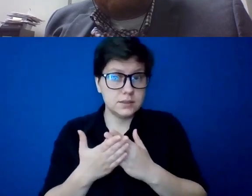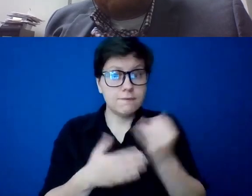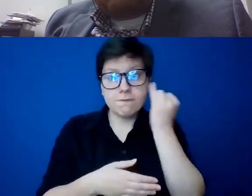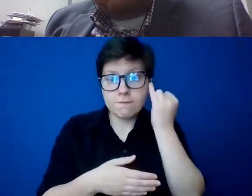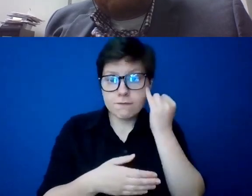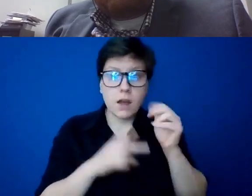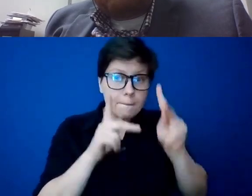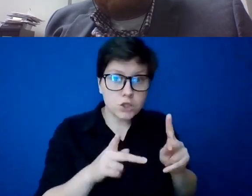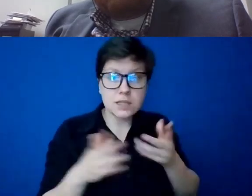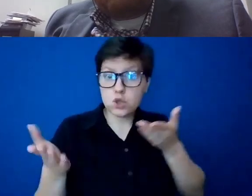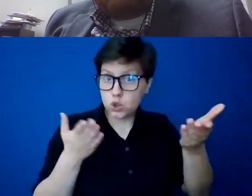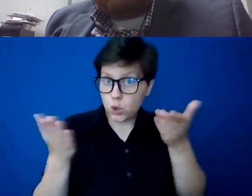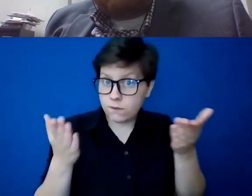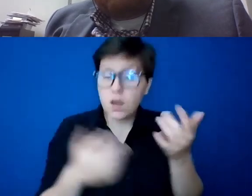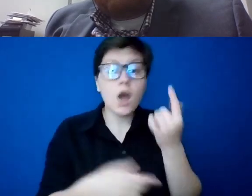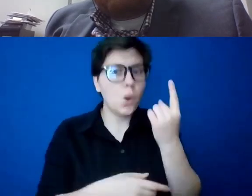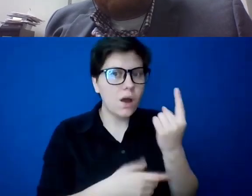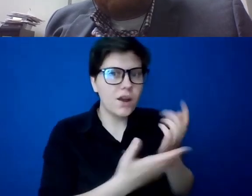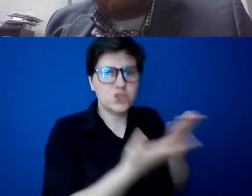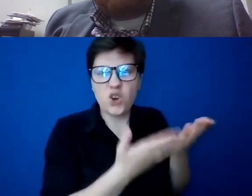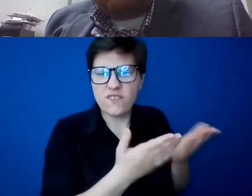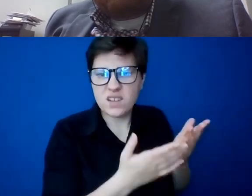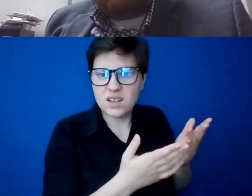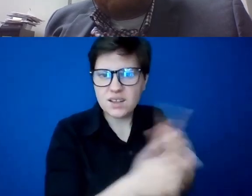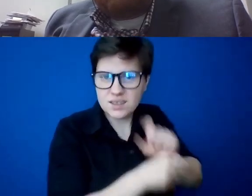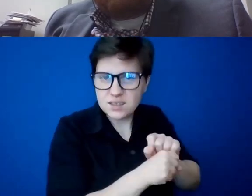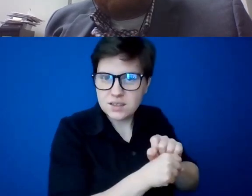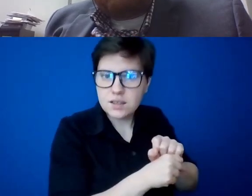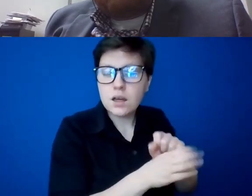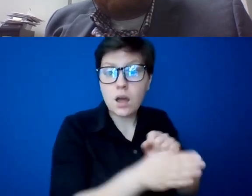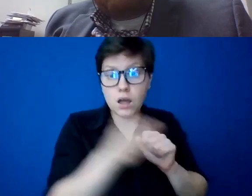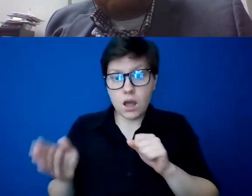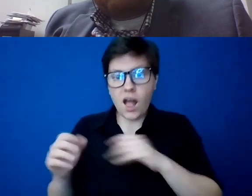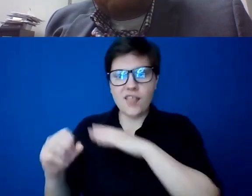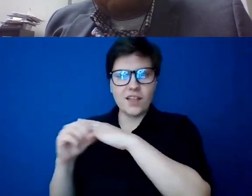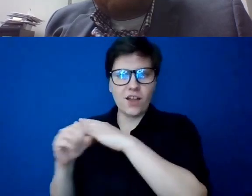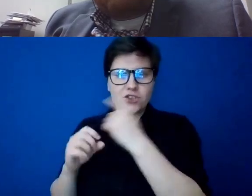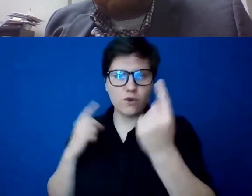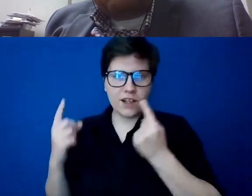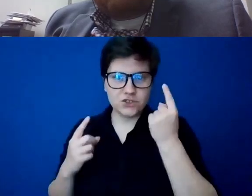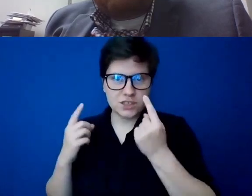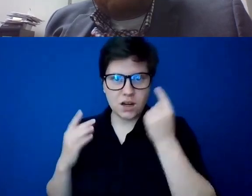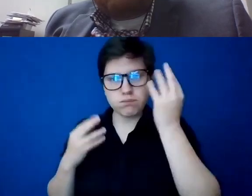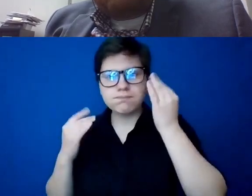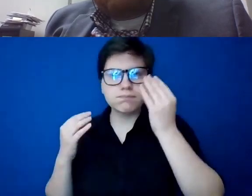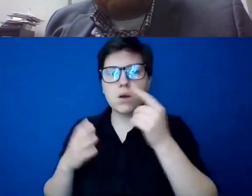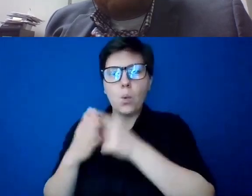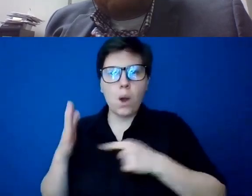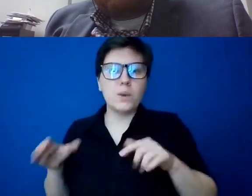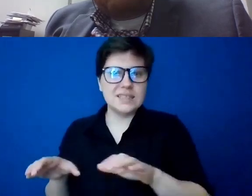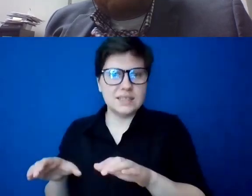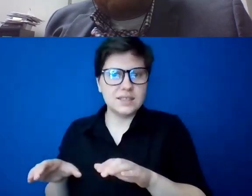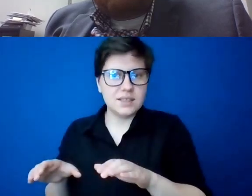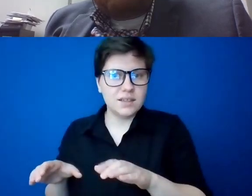involved in service. One is the element of actually serving. The other is the theological reflection on what we did. And